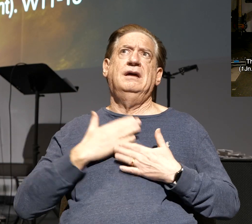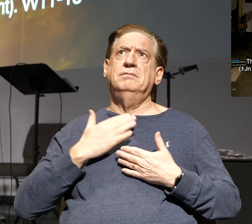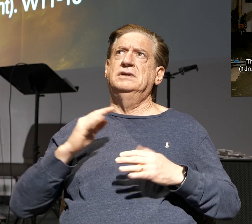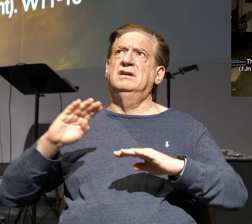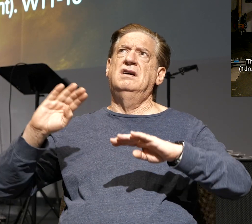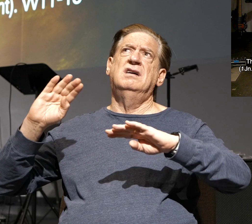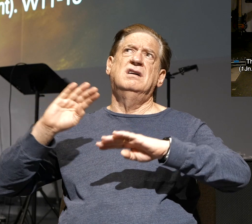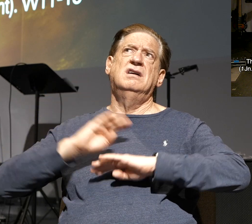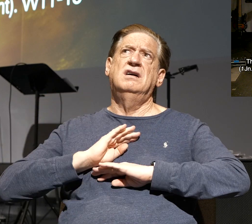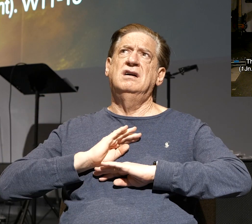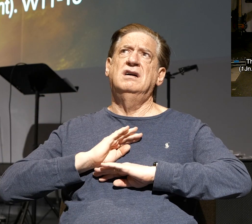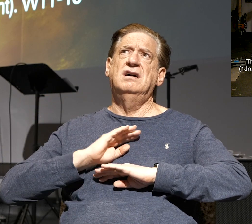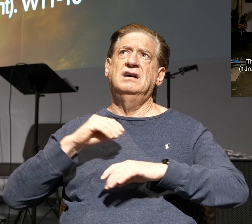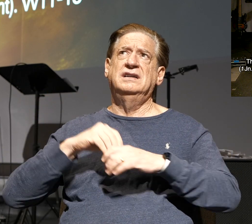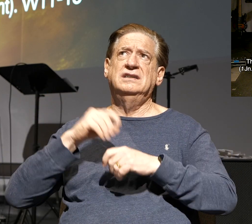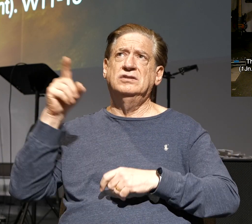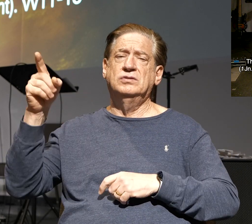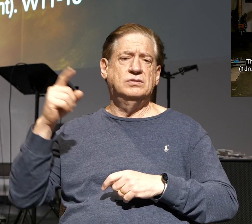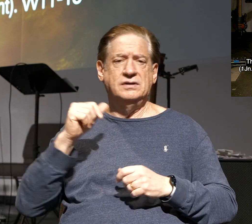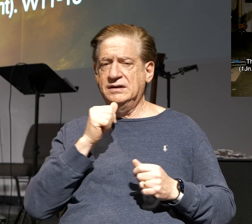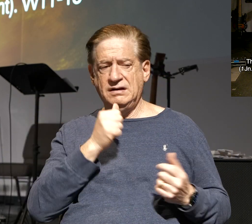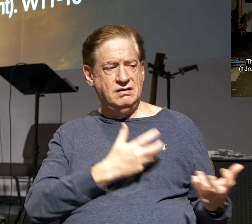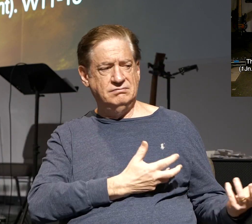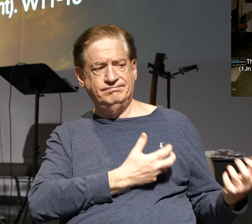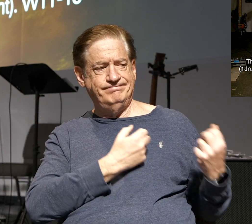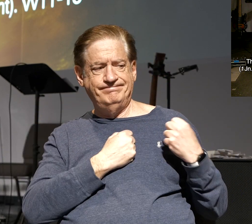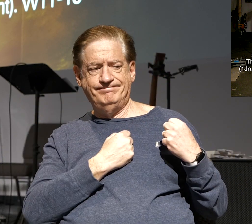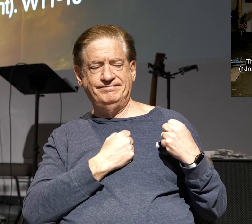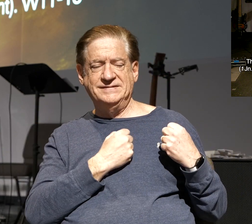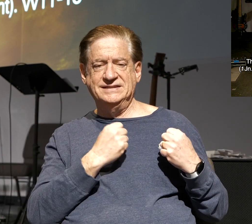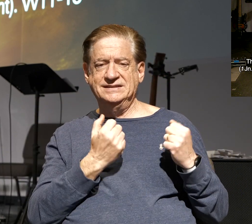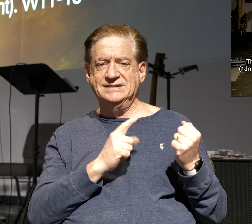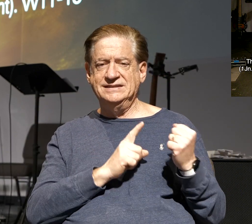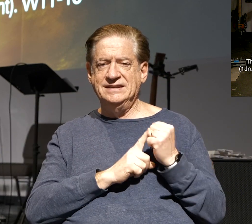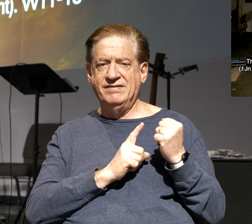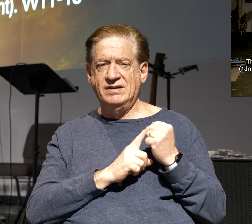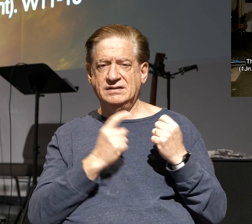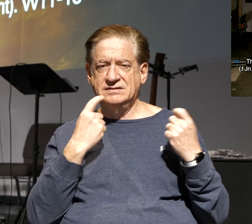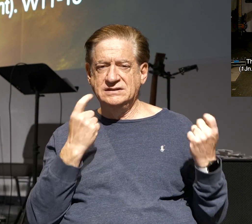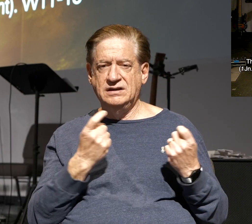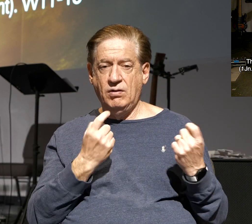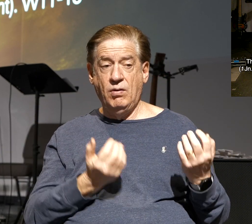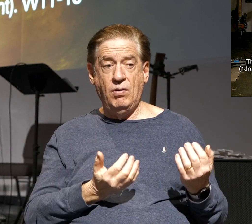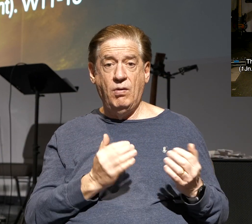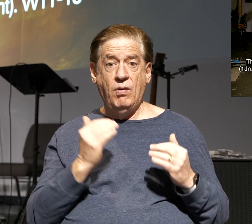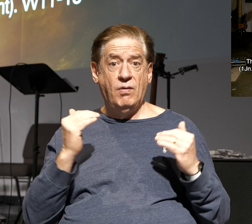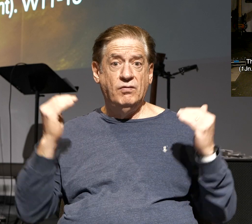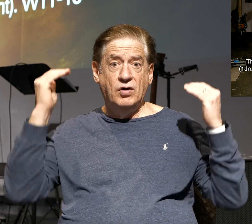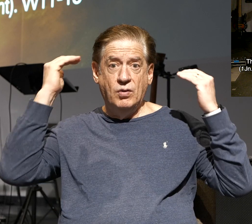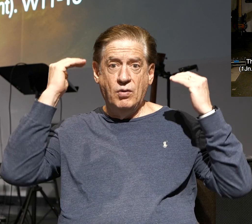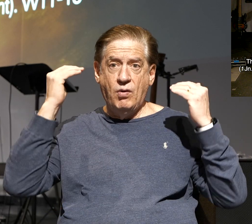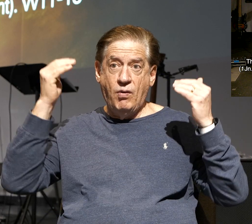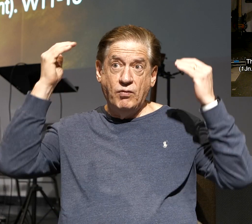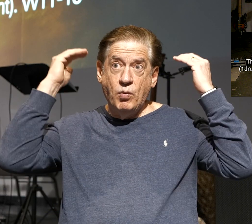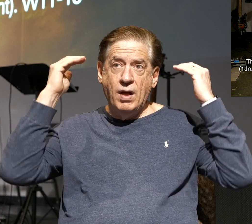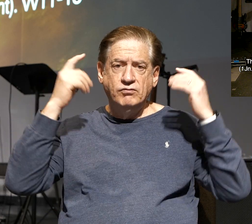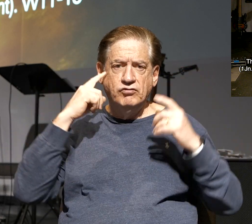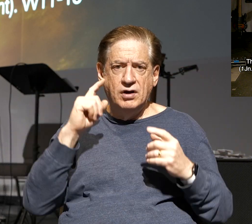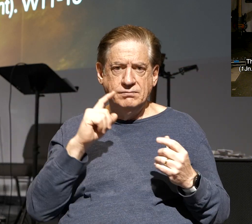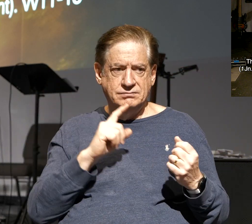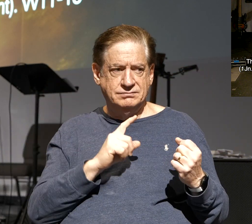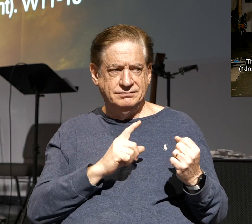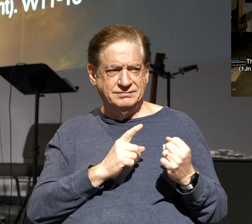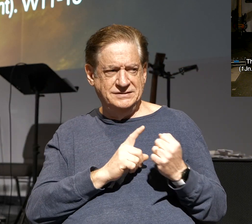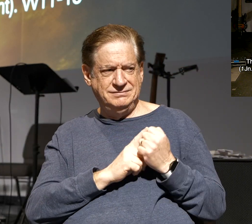in You that we are not overtaken by the deceitfulness of sin or overwhelmed by the disillusionment of suffering, living our lives totally